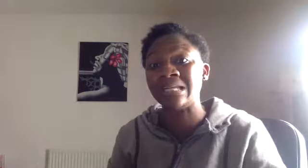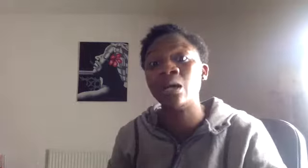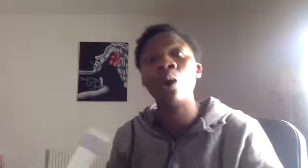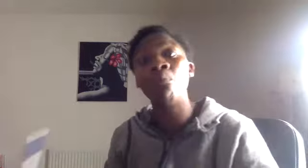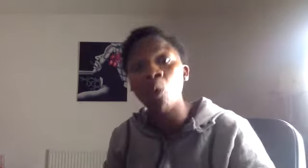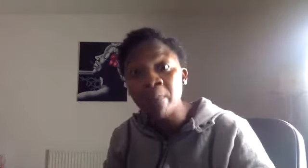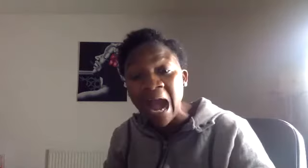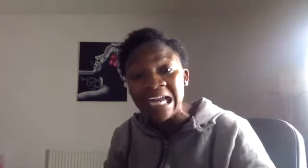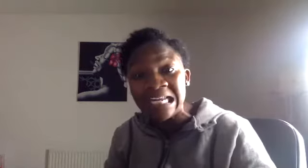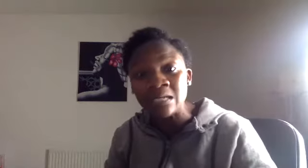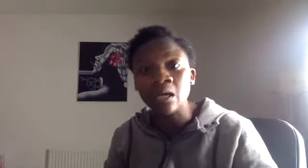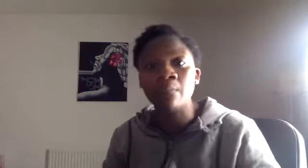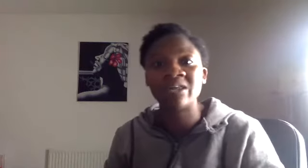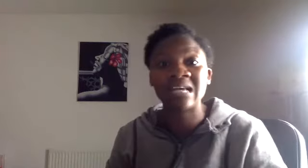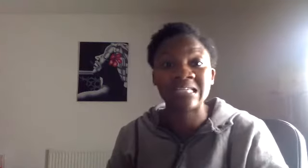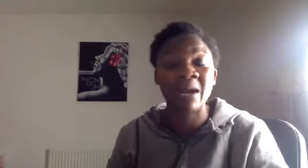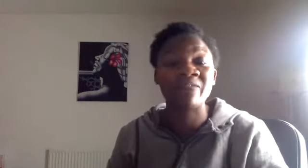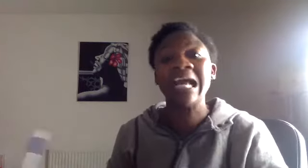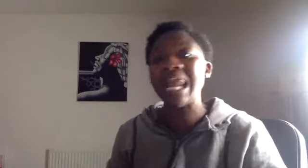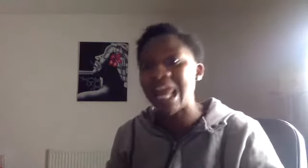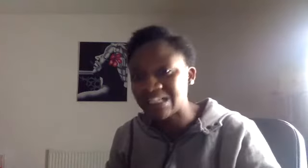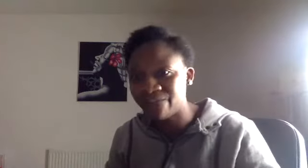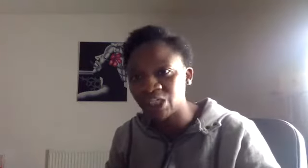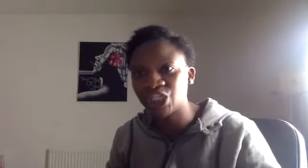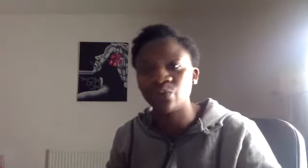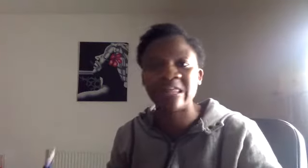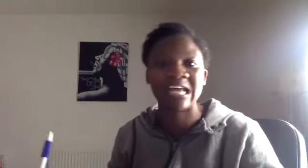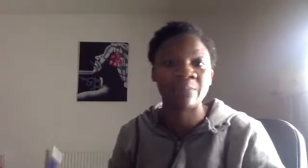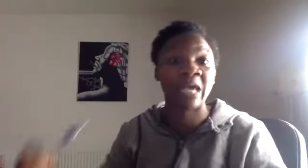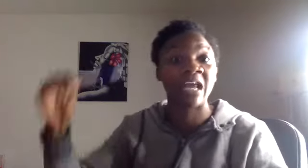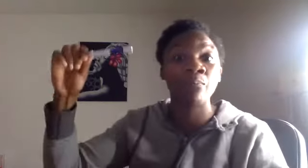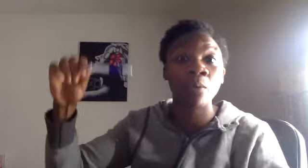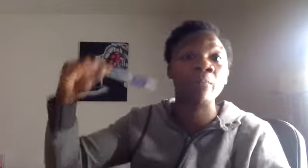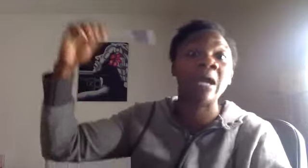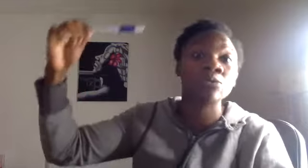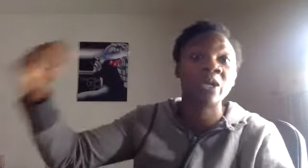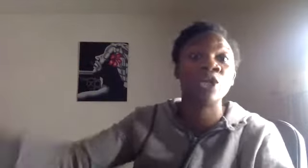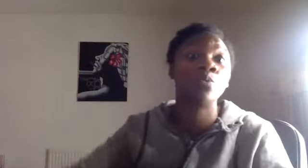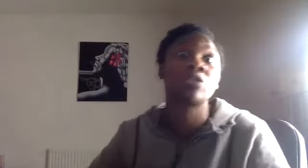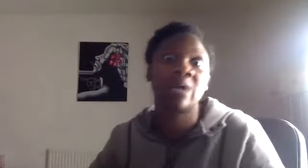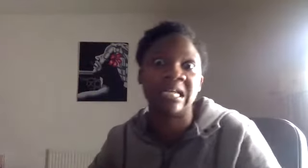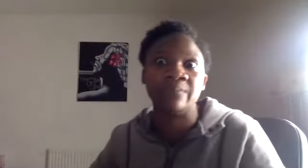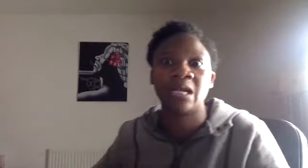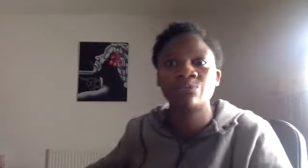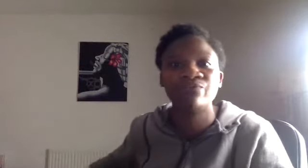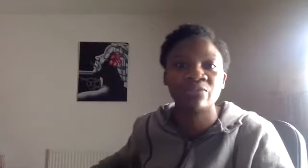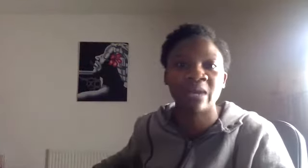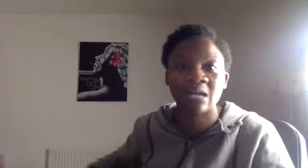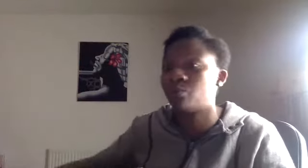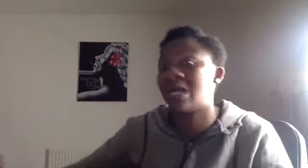more pain, whether that's them having less function, whether that's them getting a problem elsewhere, you know, it was my knee, but now it's moved into my hip or now